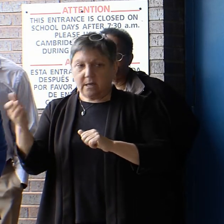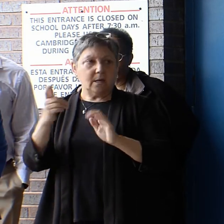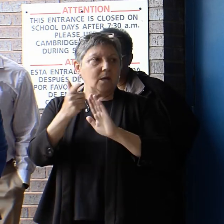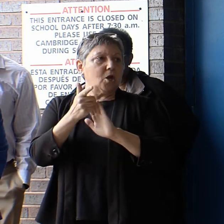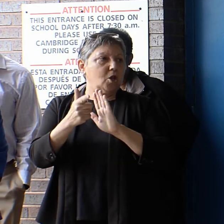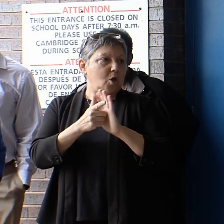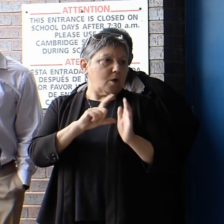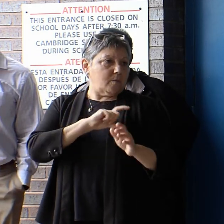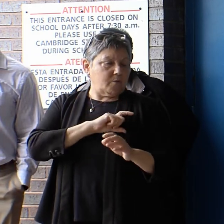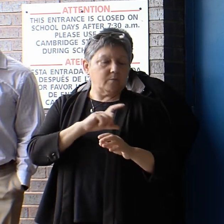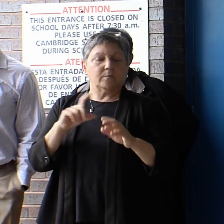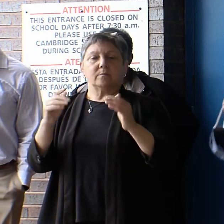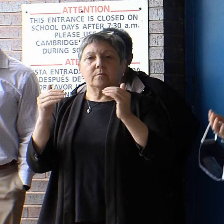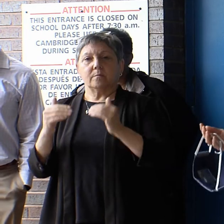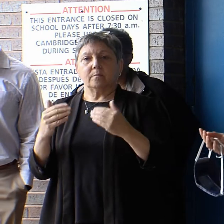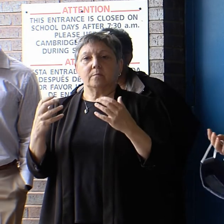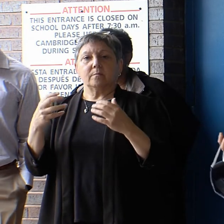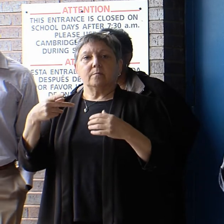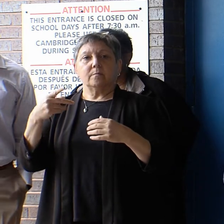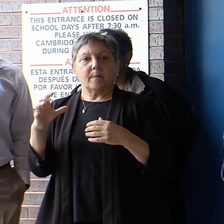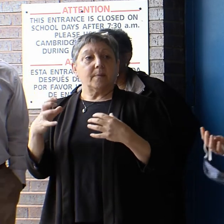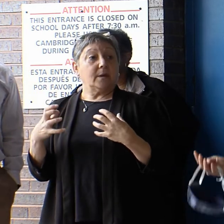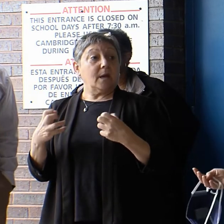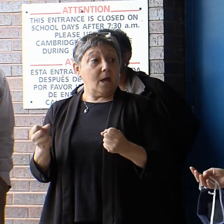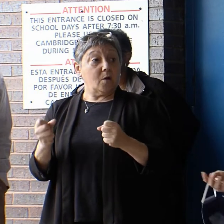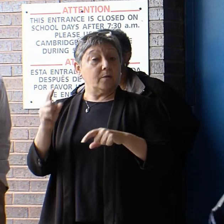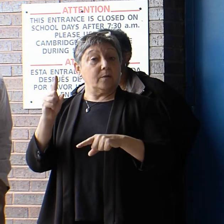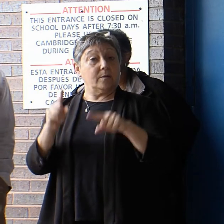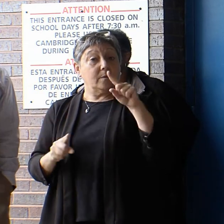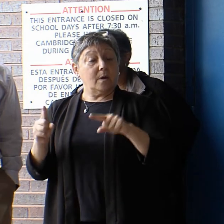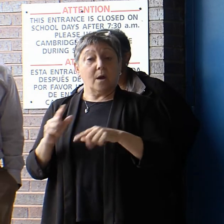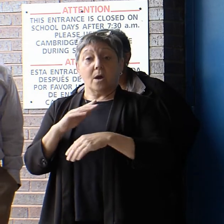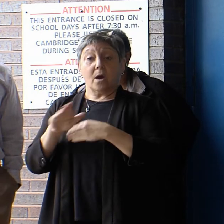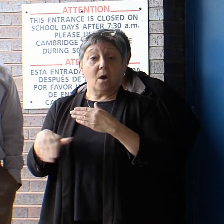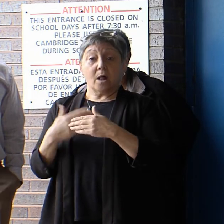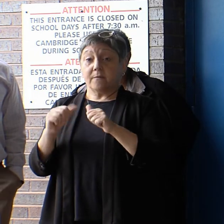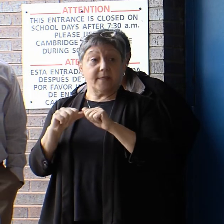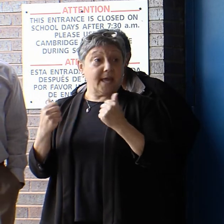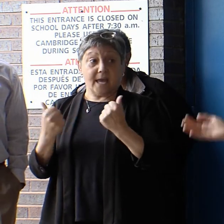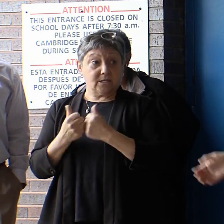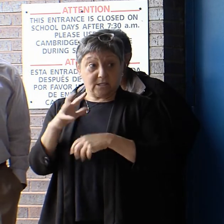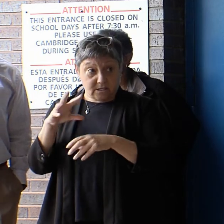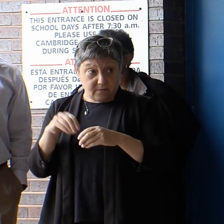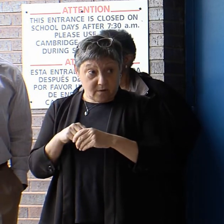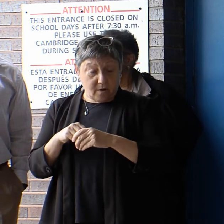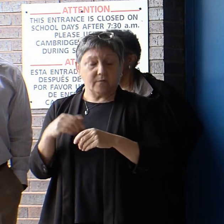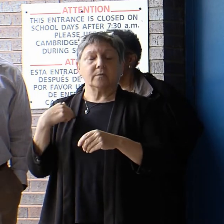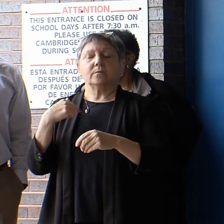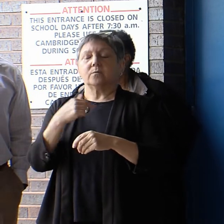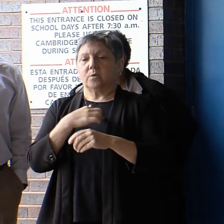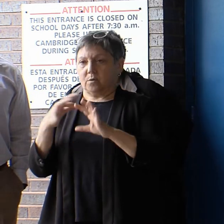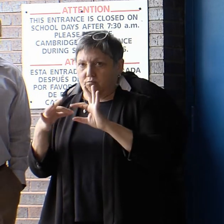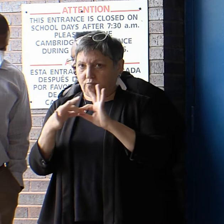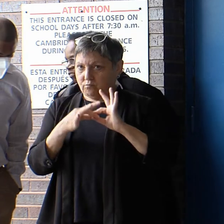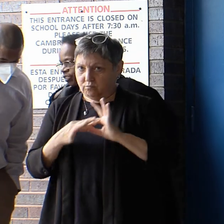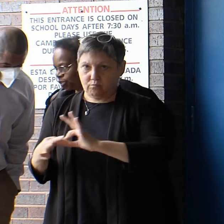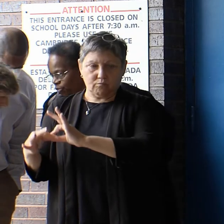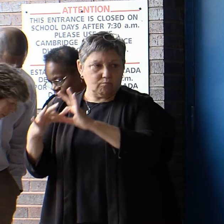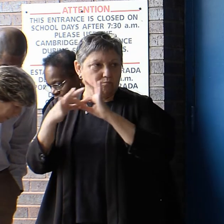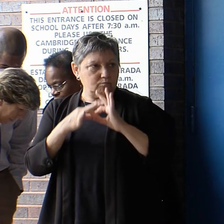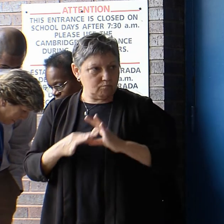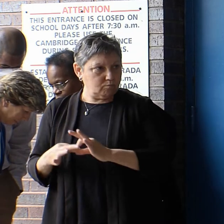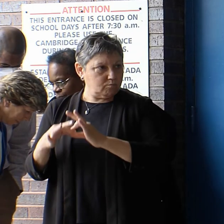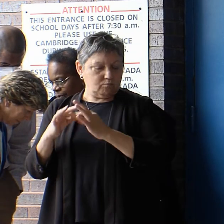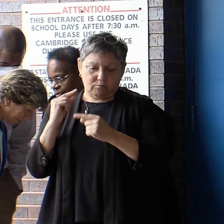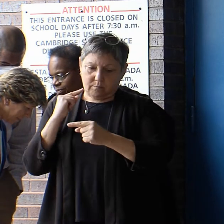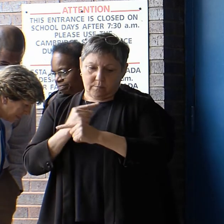enforcement, public health, all of the relevant agencies involved in the city, across the city departments, on a regular basis, and